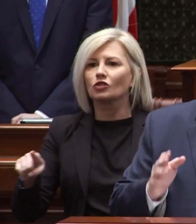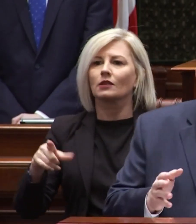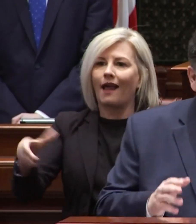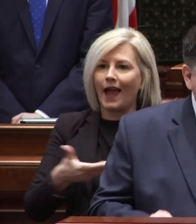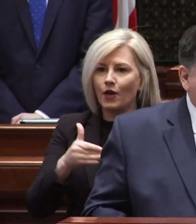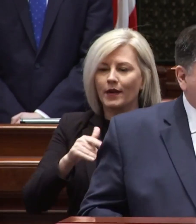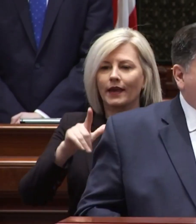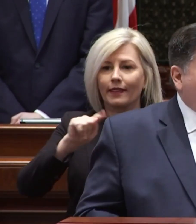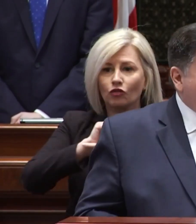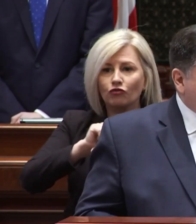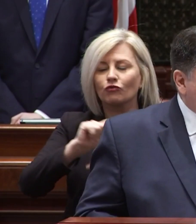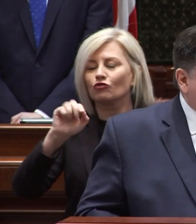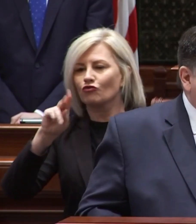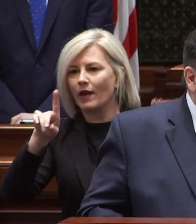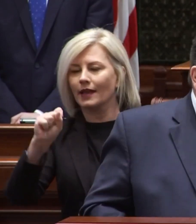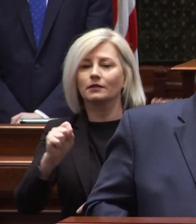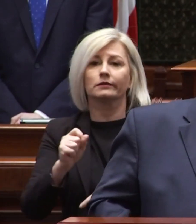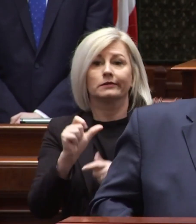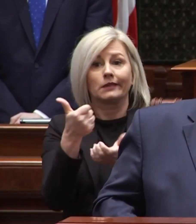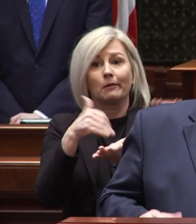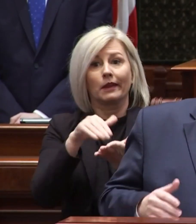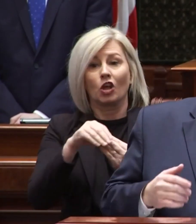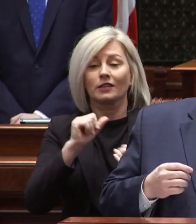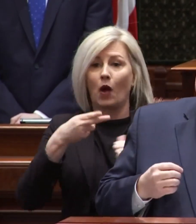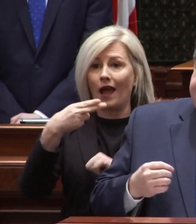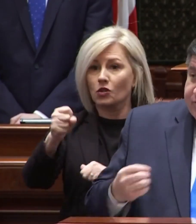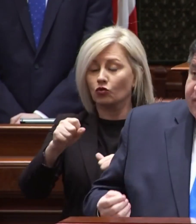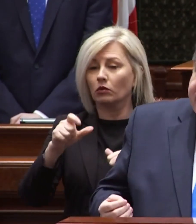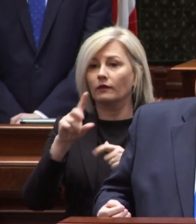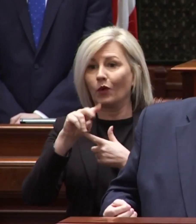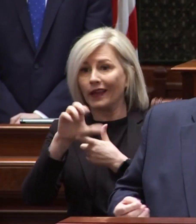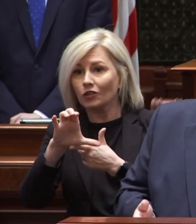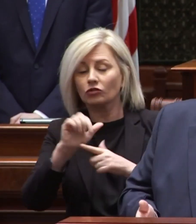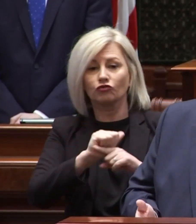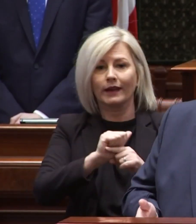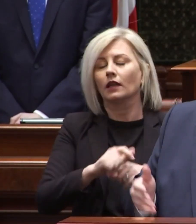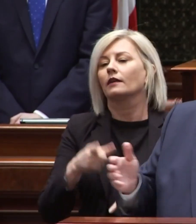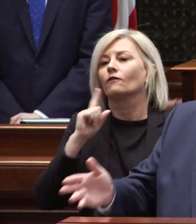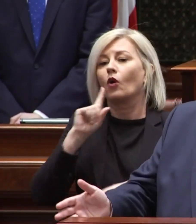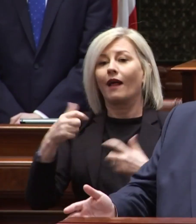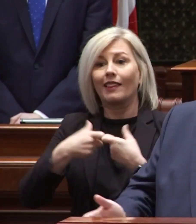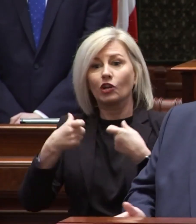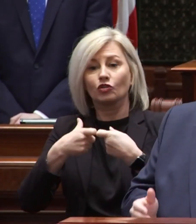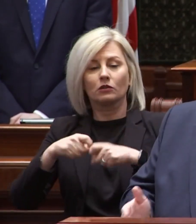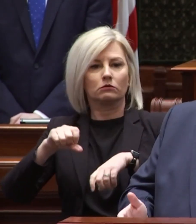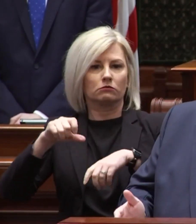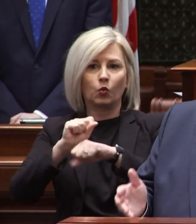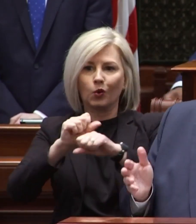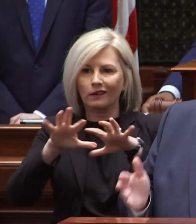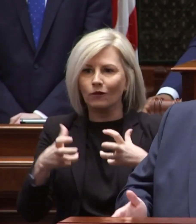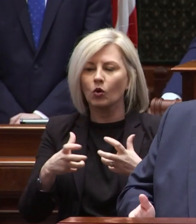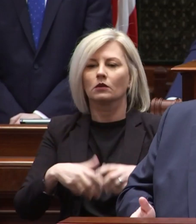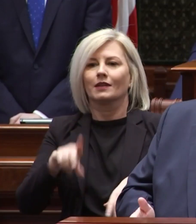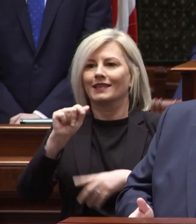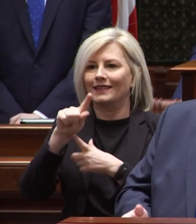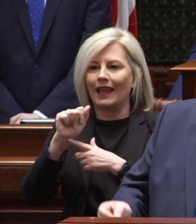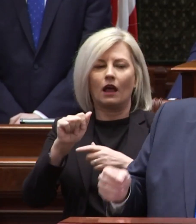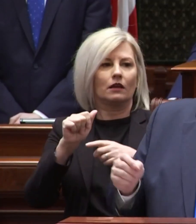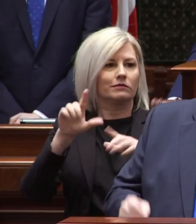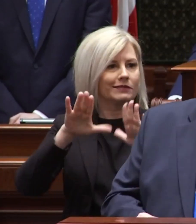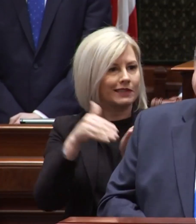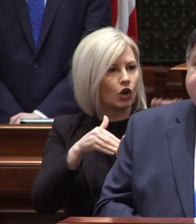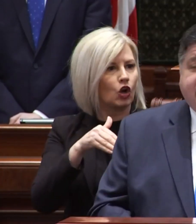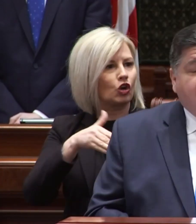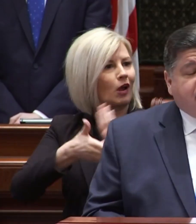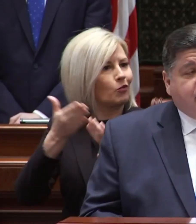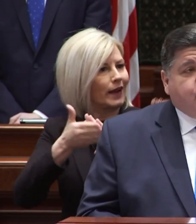trades 10 million dollars for high school vocational training for the electric vehicle workforce a million dollars for data center operator training